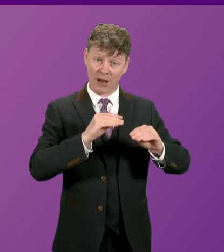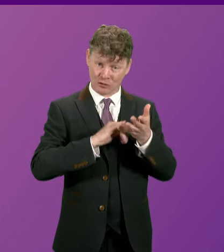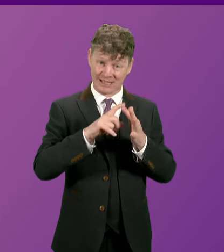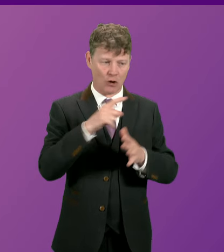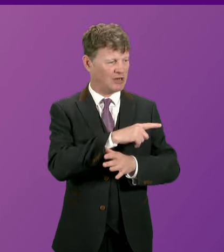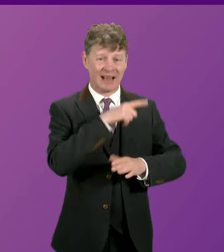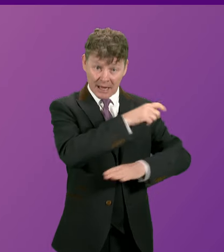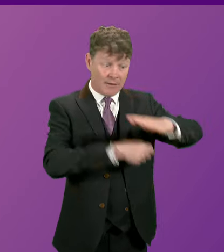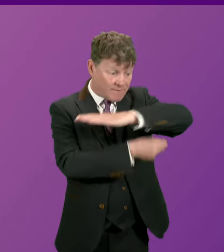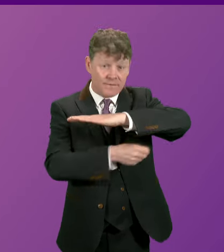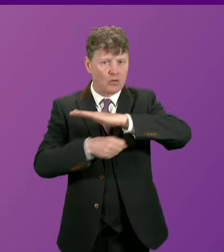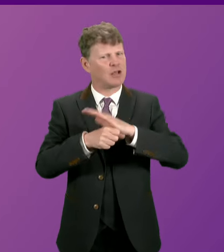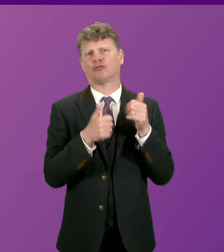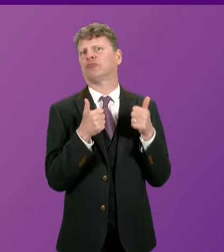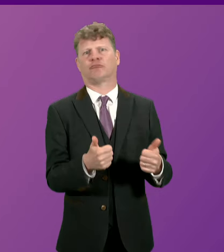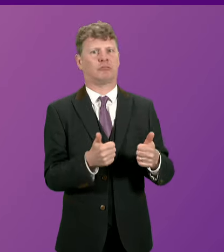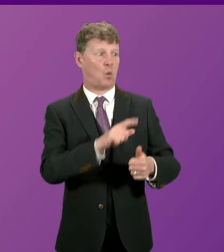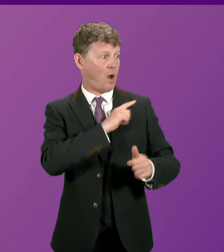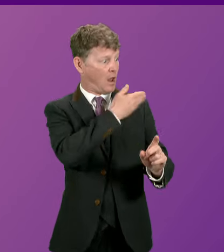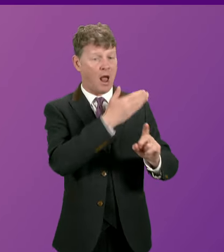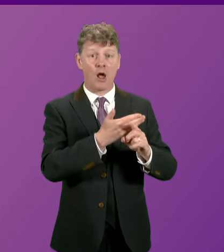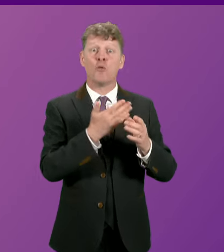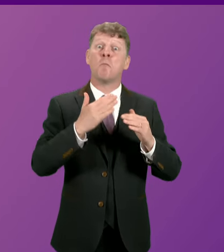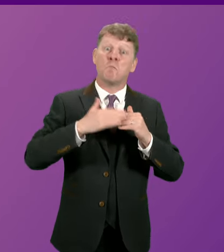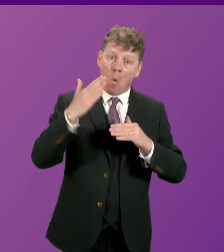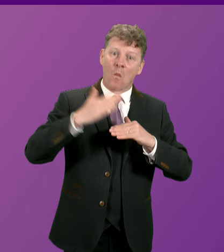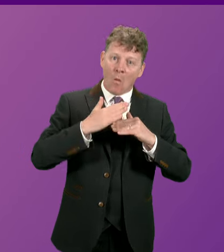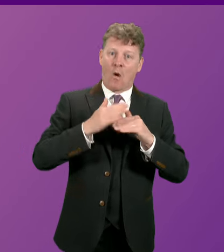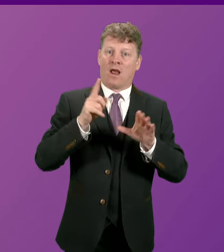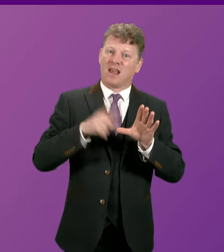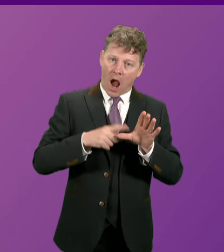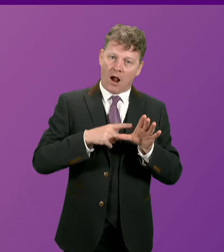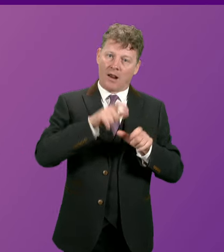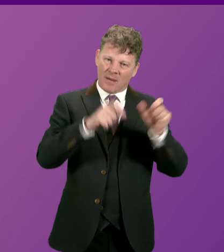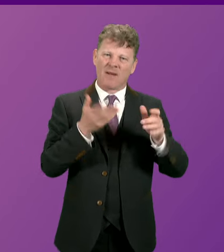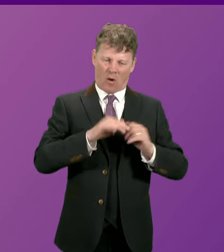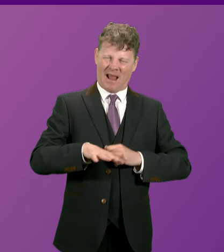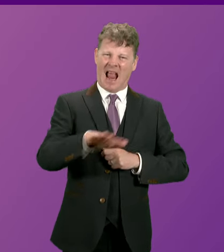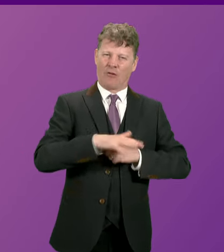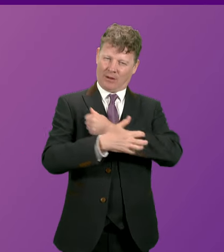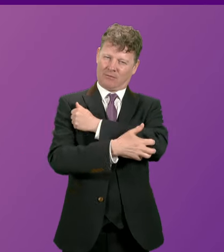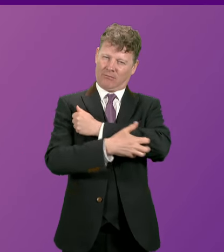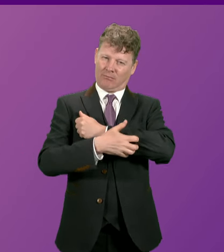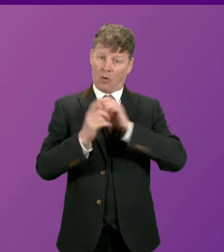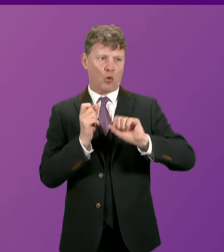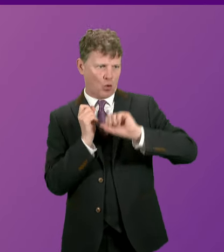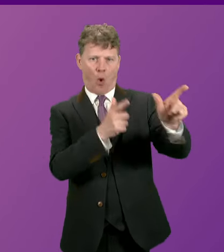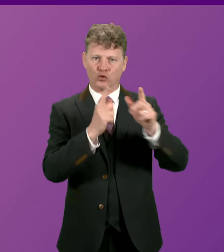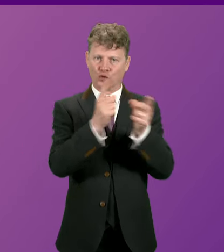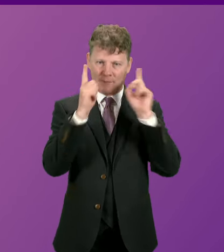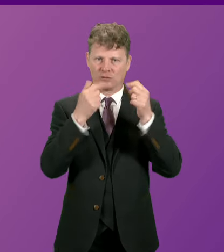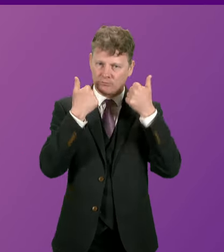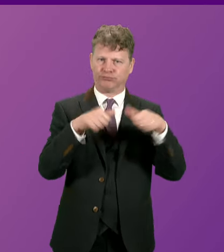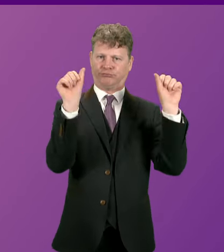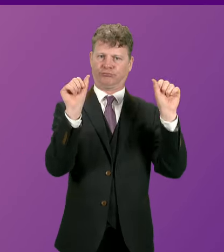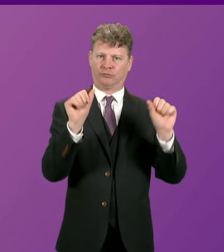laid, that we now have more young people going to universities from areas of deprivation than ever before. It's through